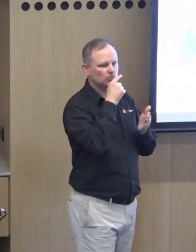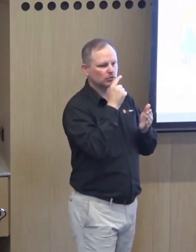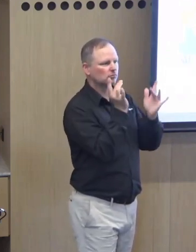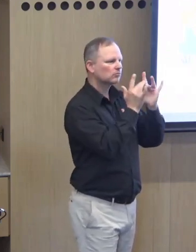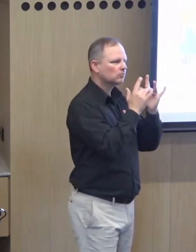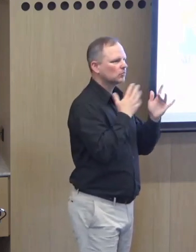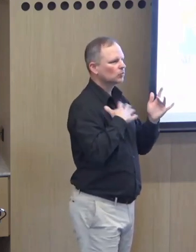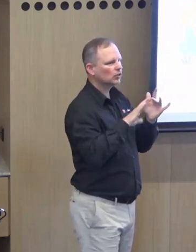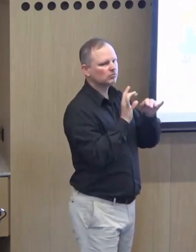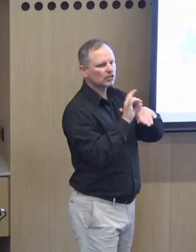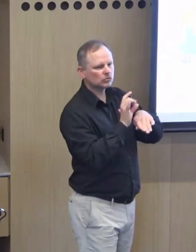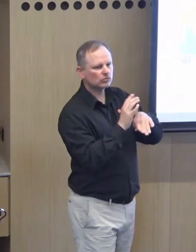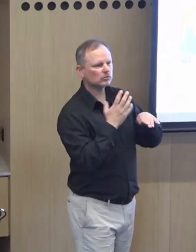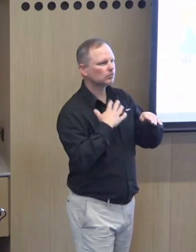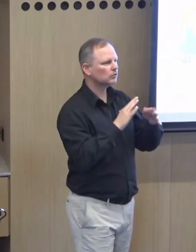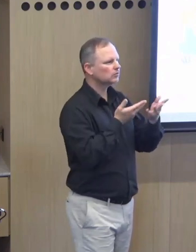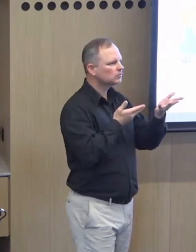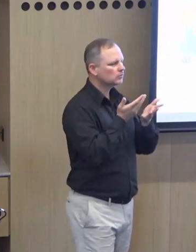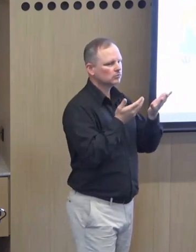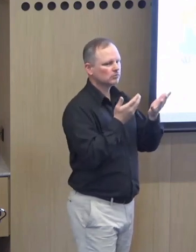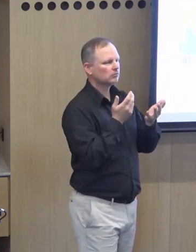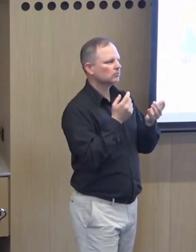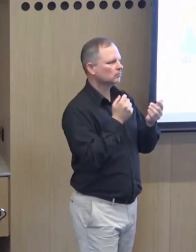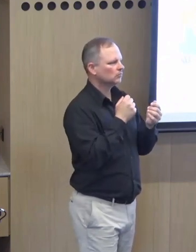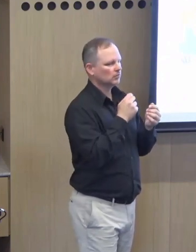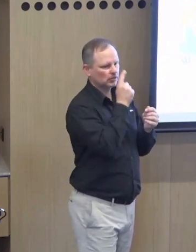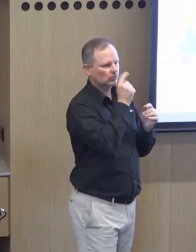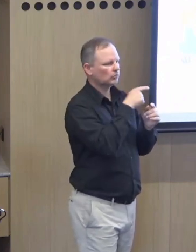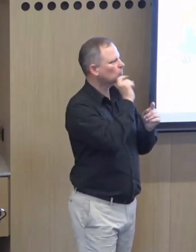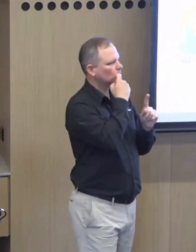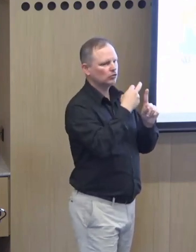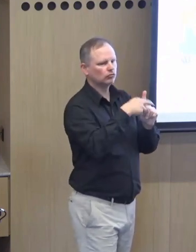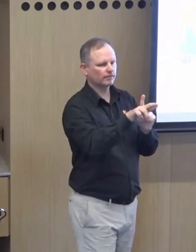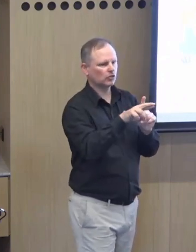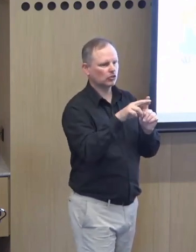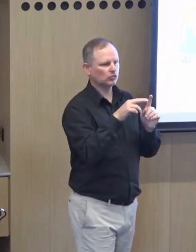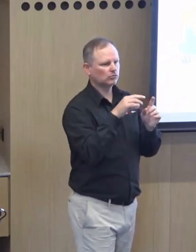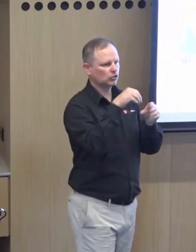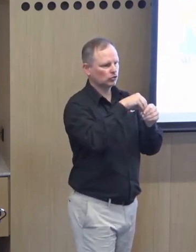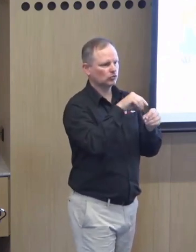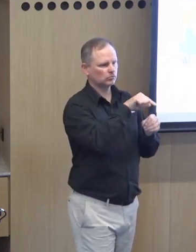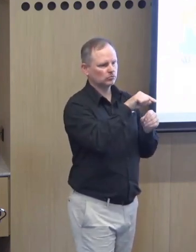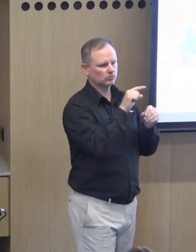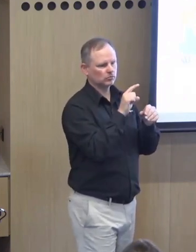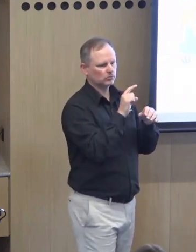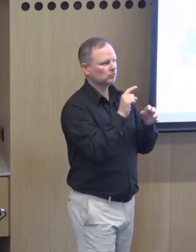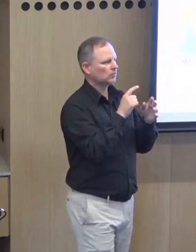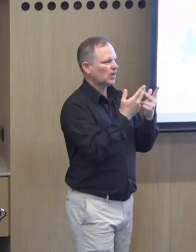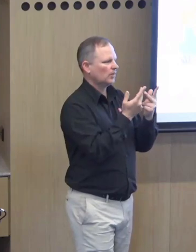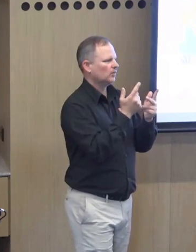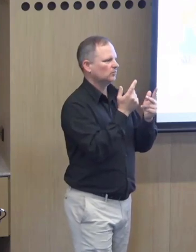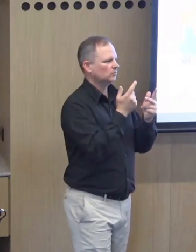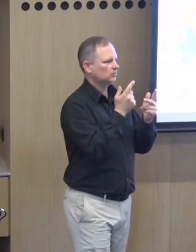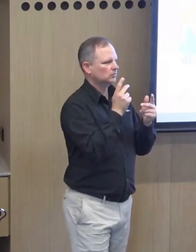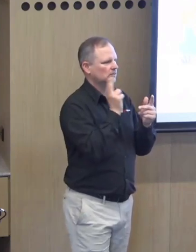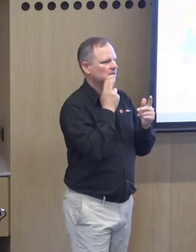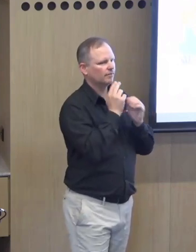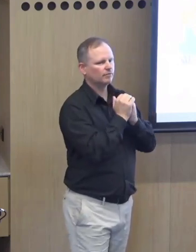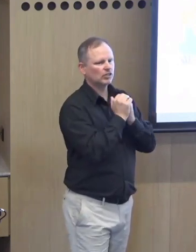what happens is deaf and hard of hearing people are then referred to counseling services um and they'll then be included with